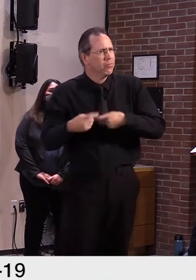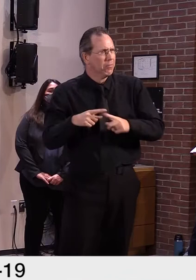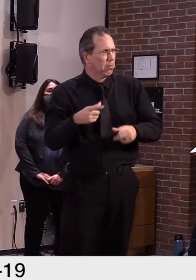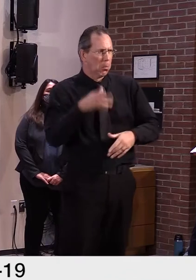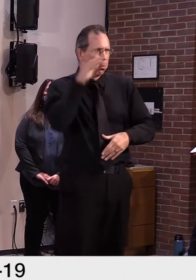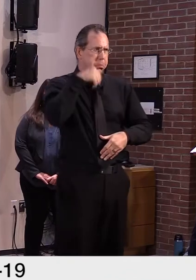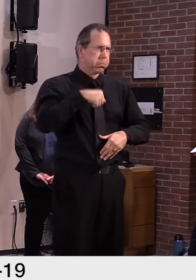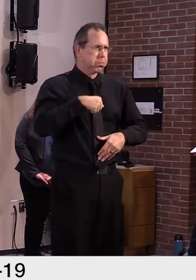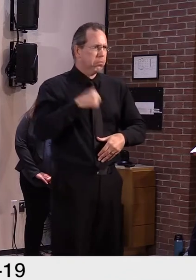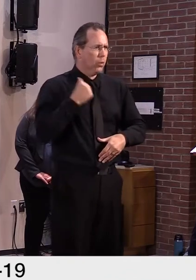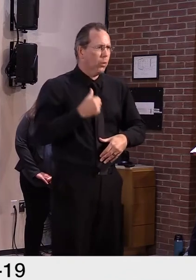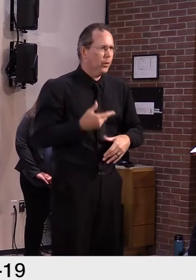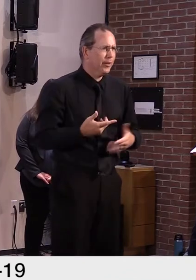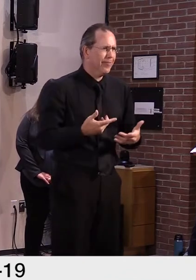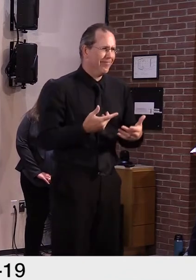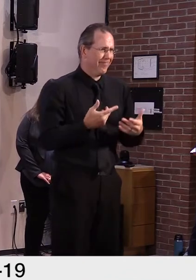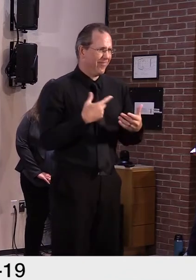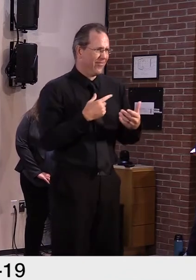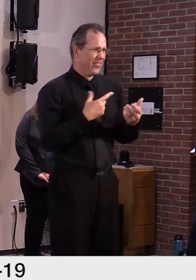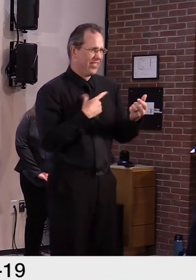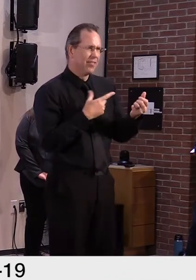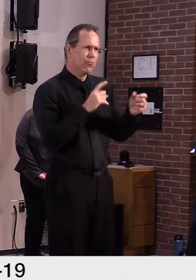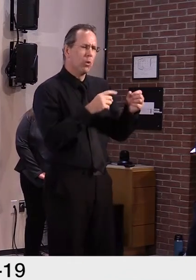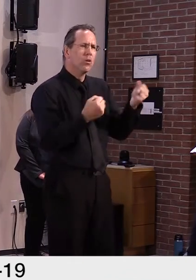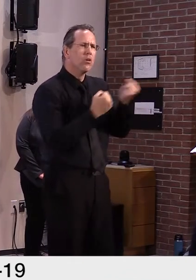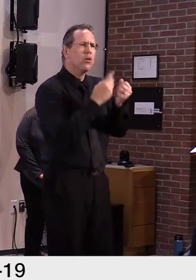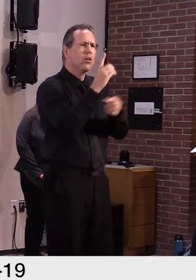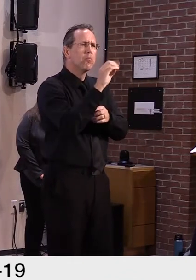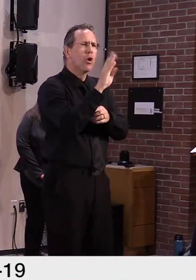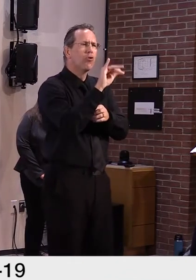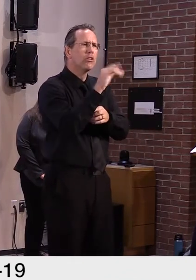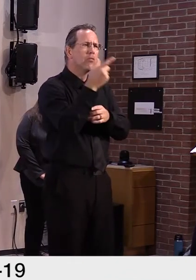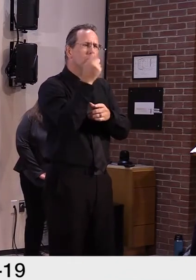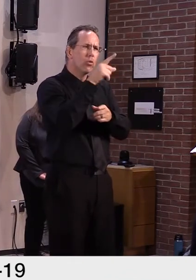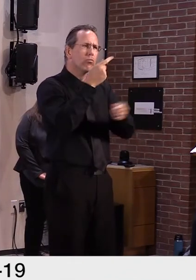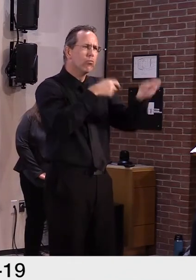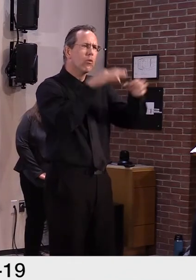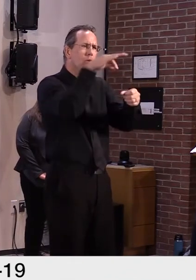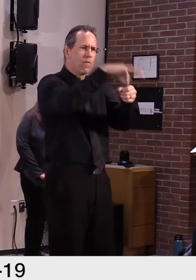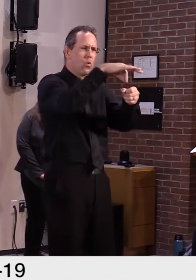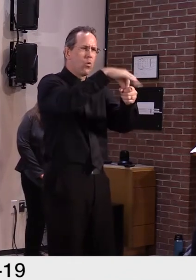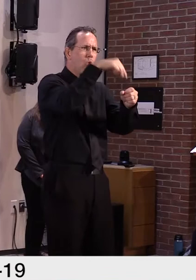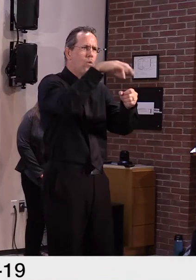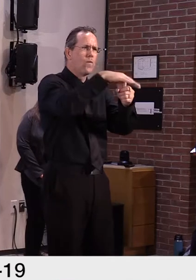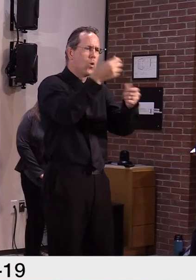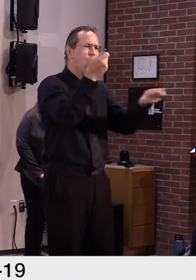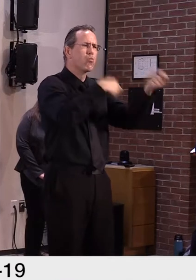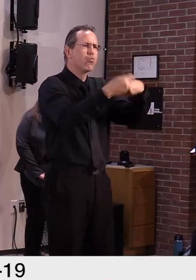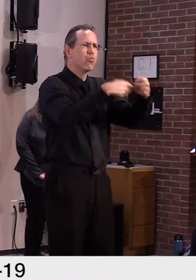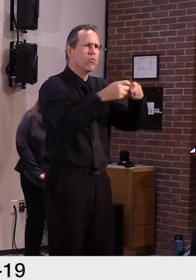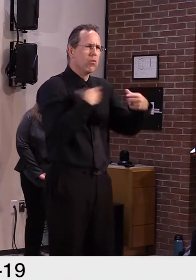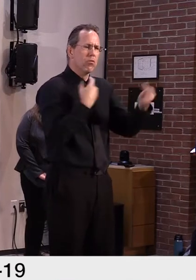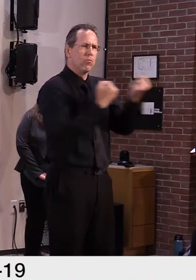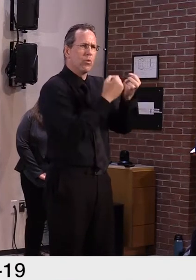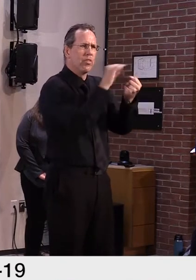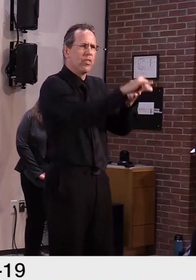Steve? I guess staying on that, Governor, I haven't really ever heard